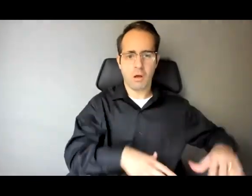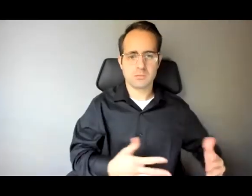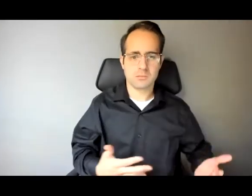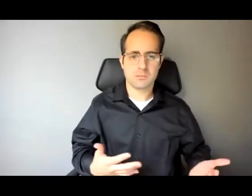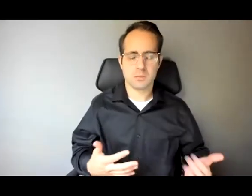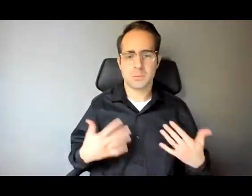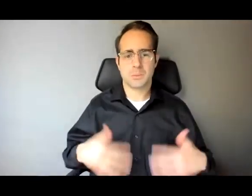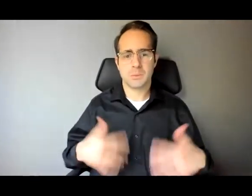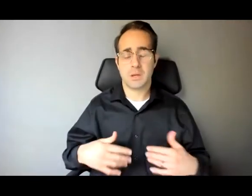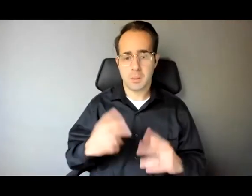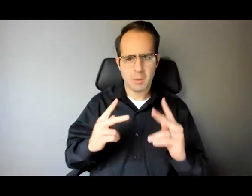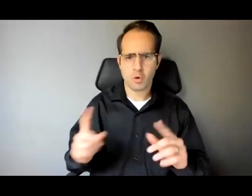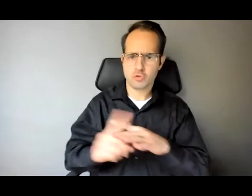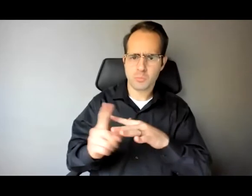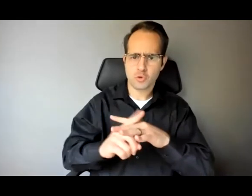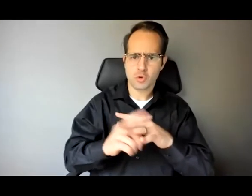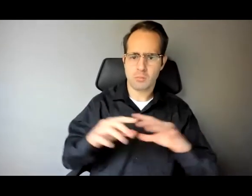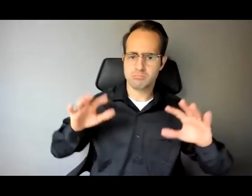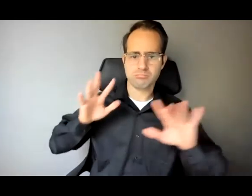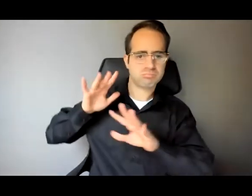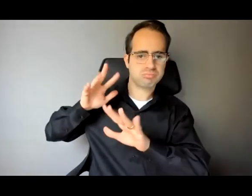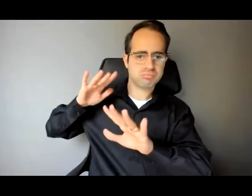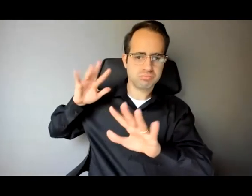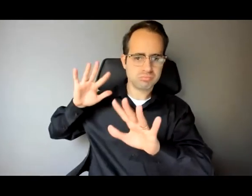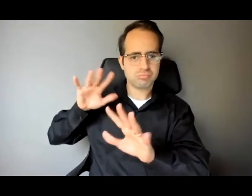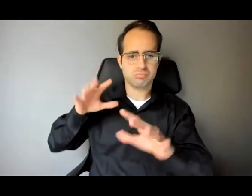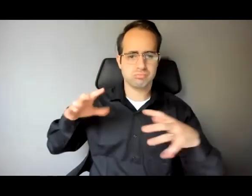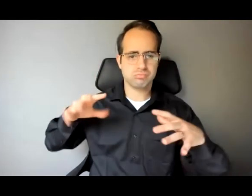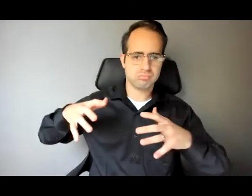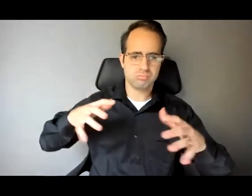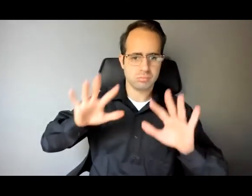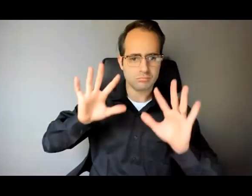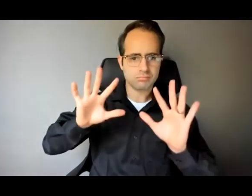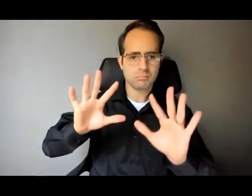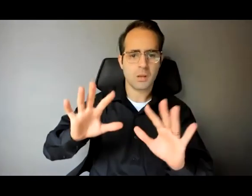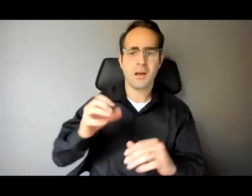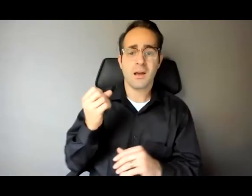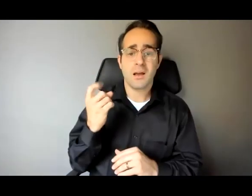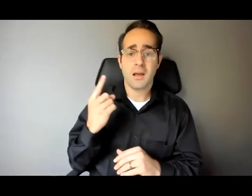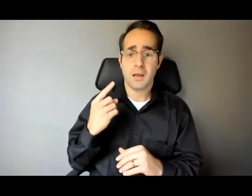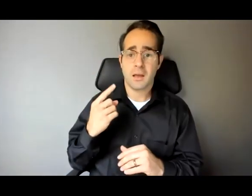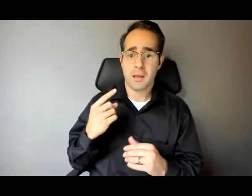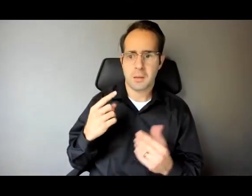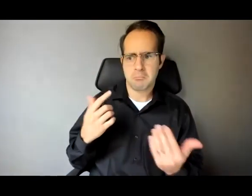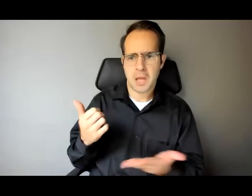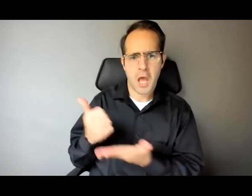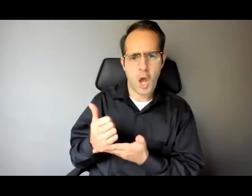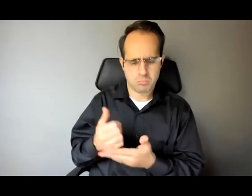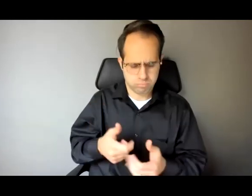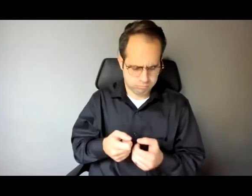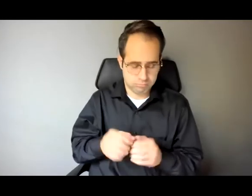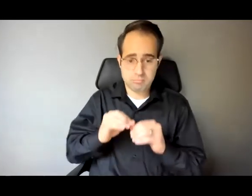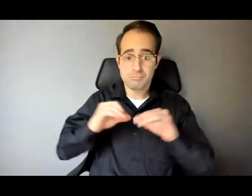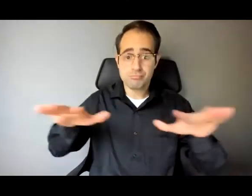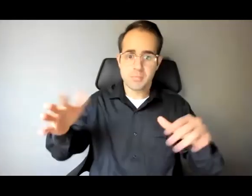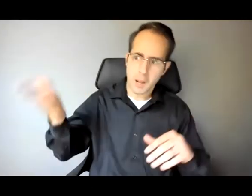rally and showing the role they were playing in the rally and maybe even just to be fair trying to inspire people to come out and join what I thought